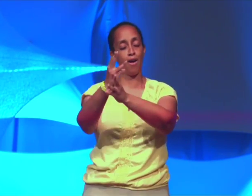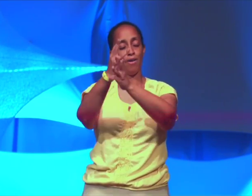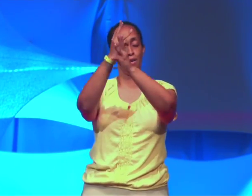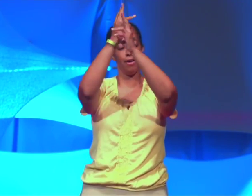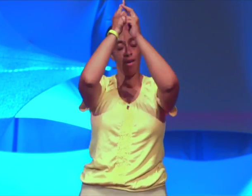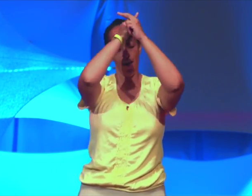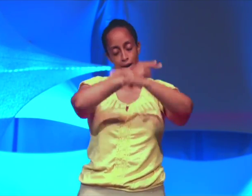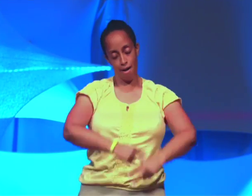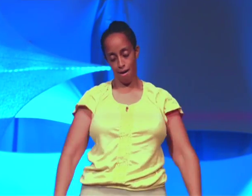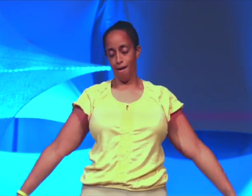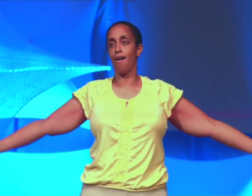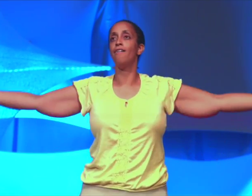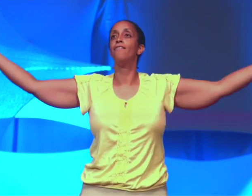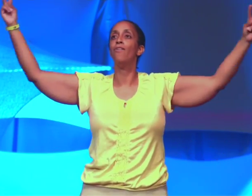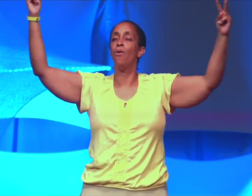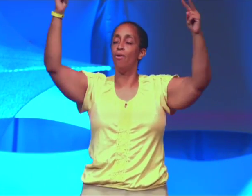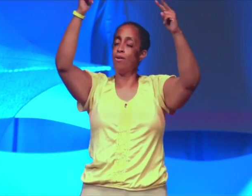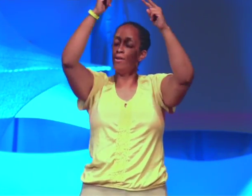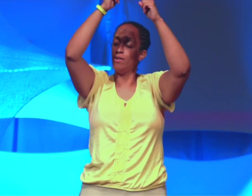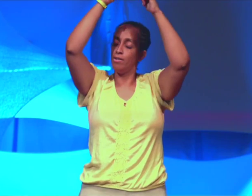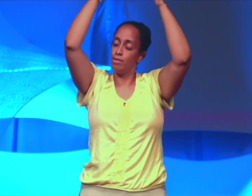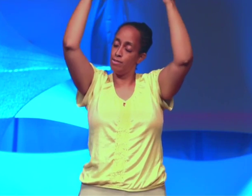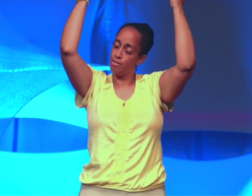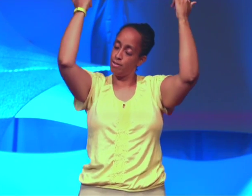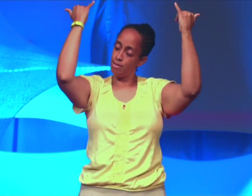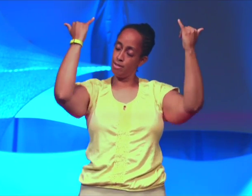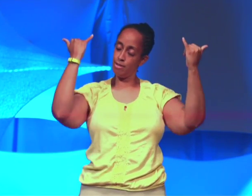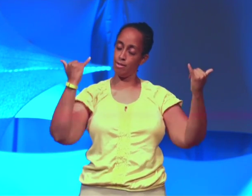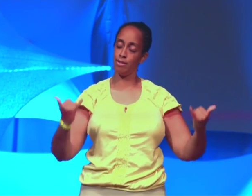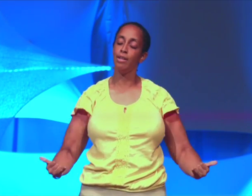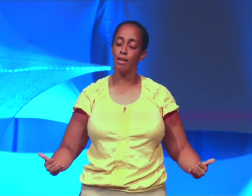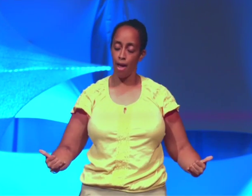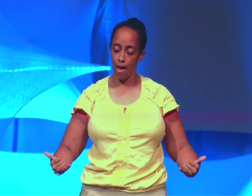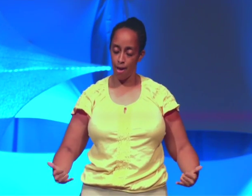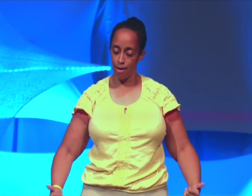affords to gain.